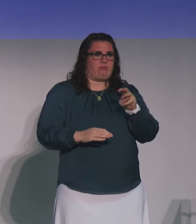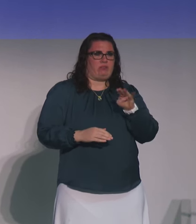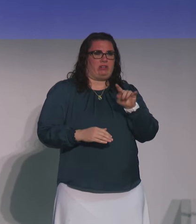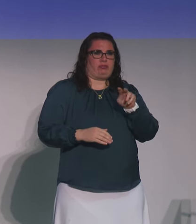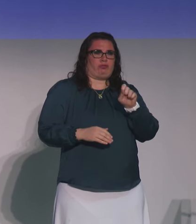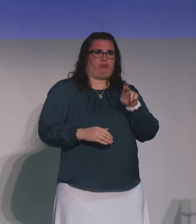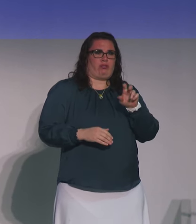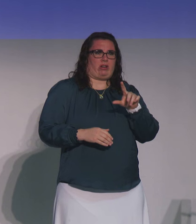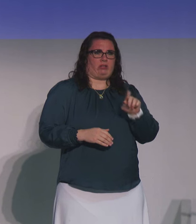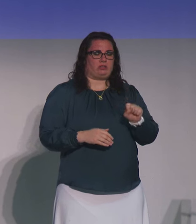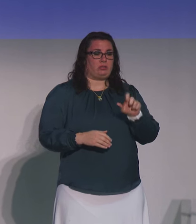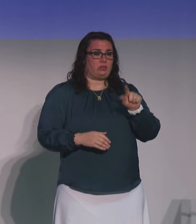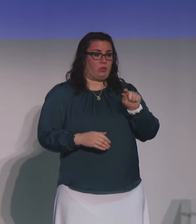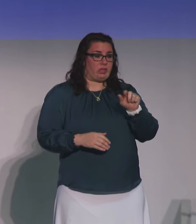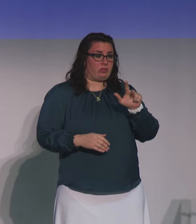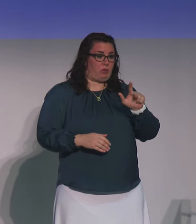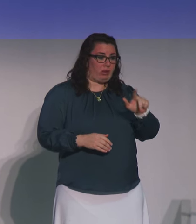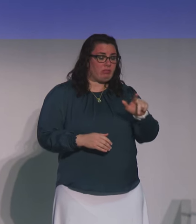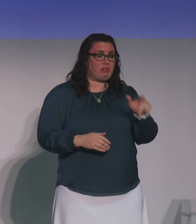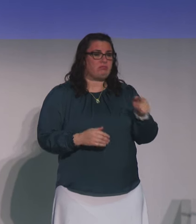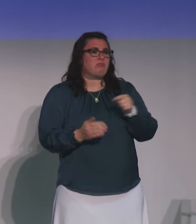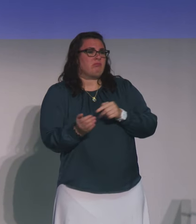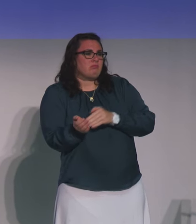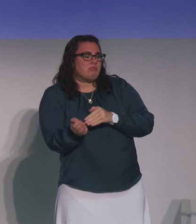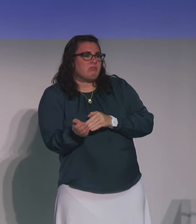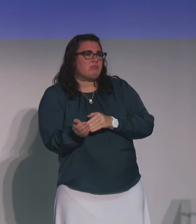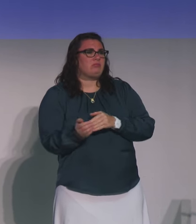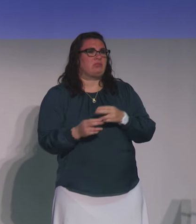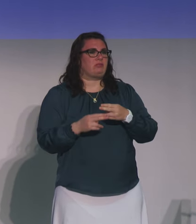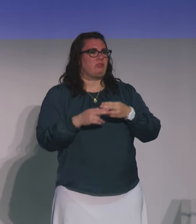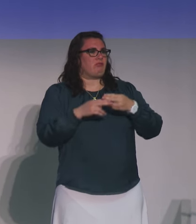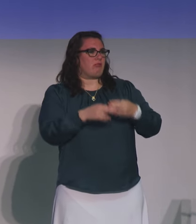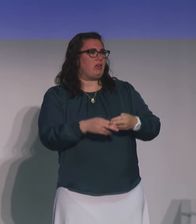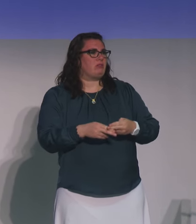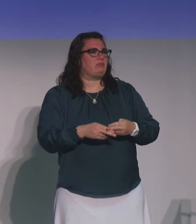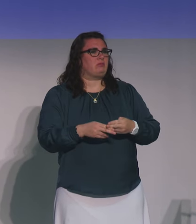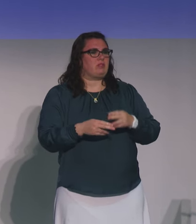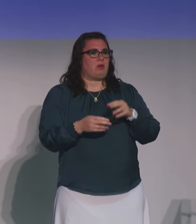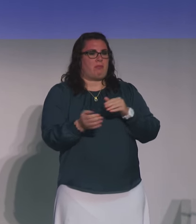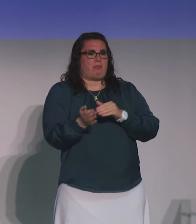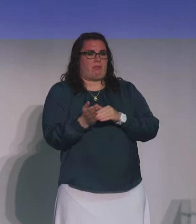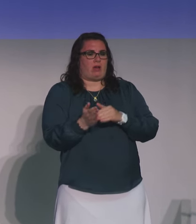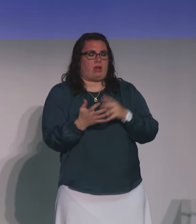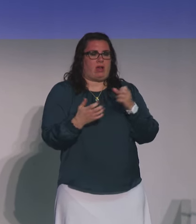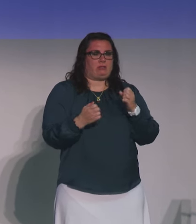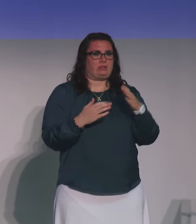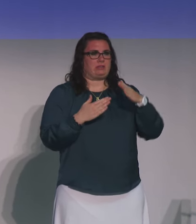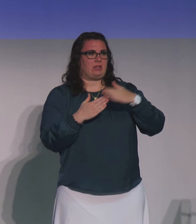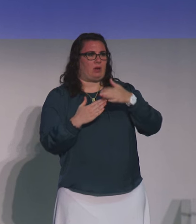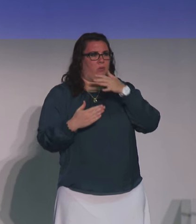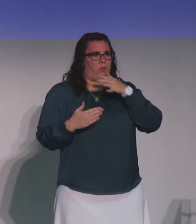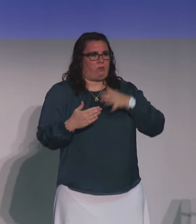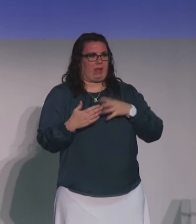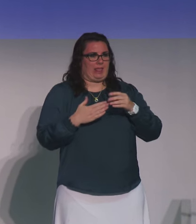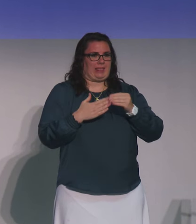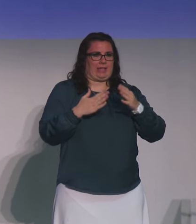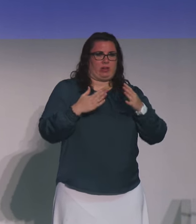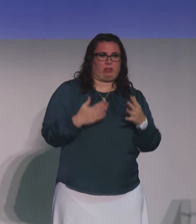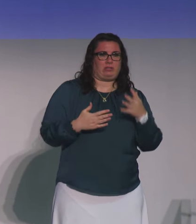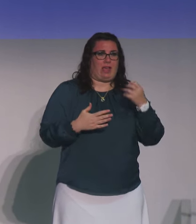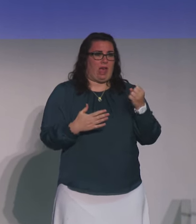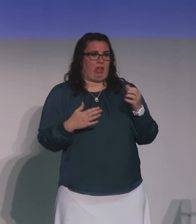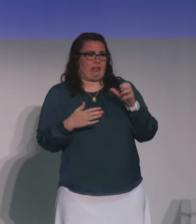2023, this year, Dr. Adagi was named to Modern Health's list of top women leaders in